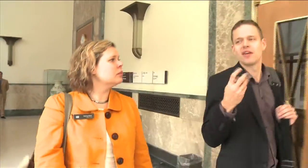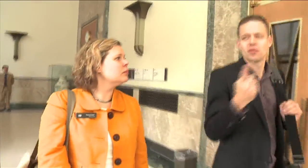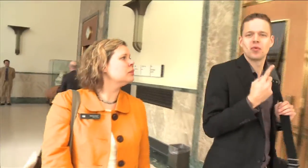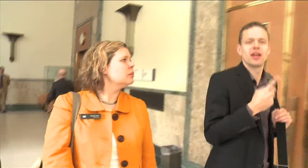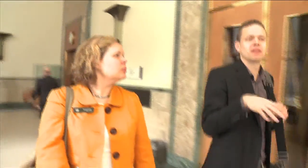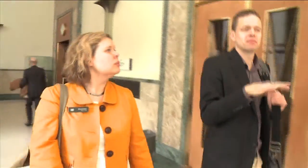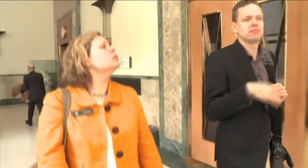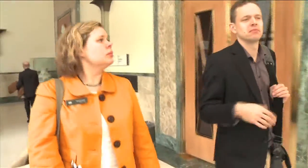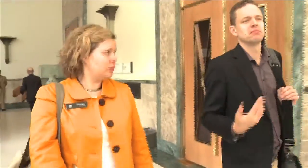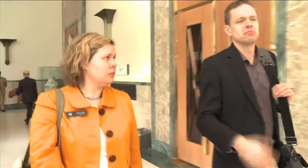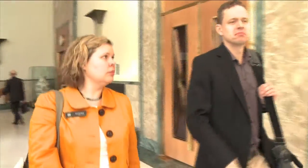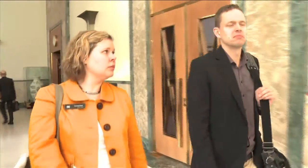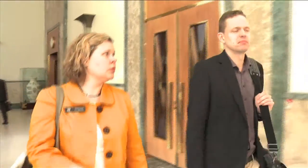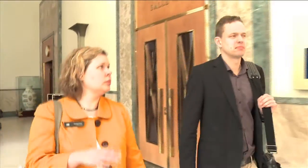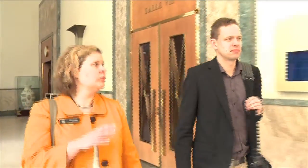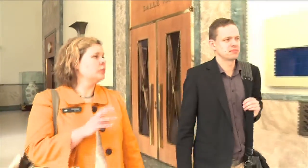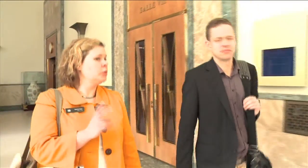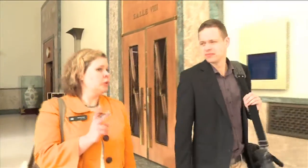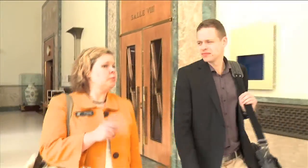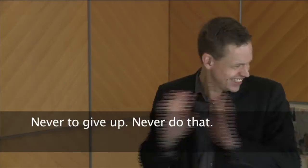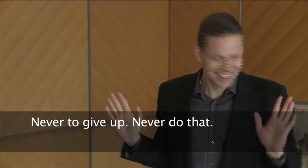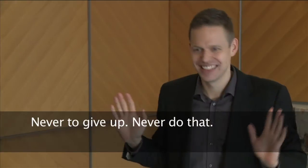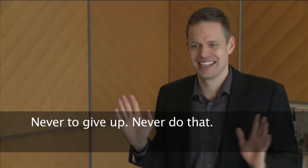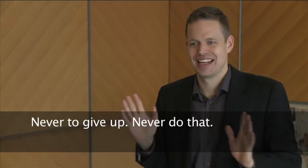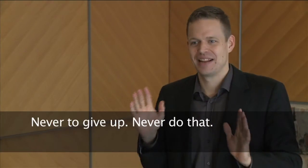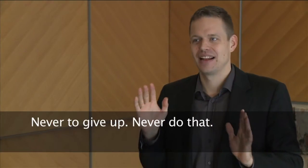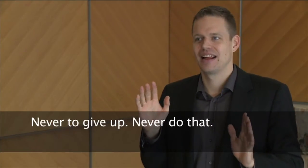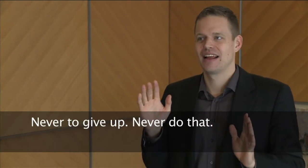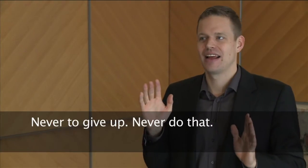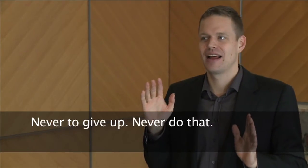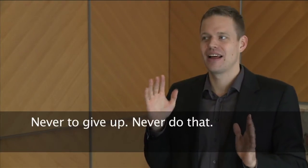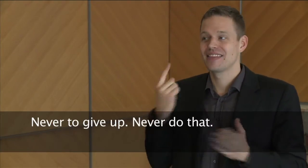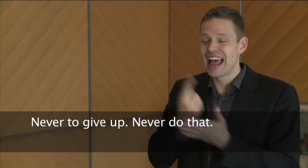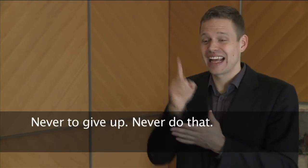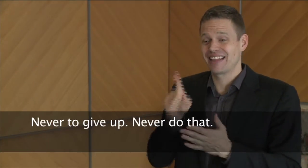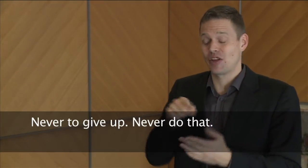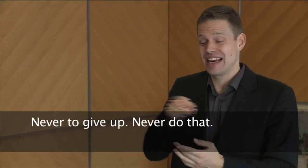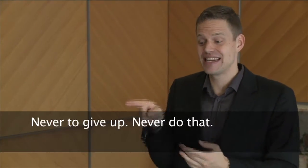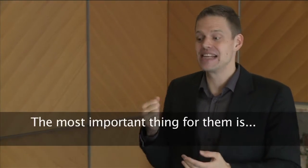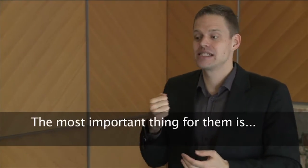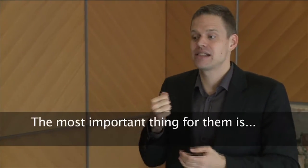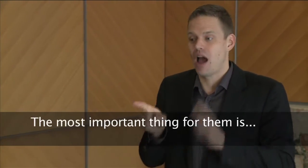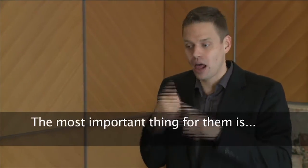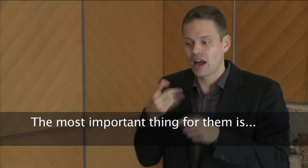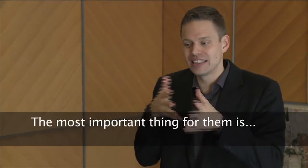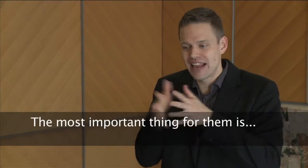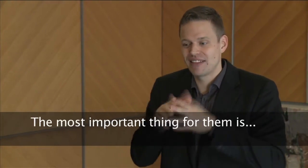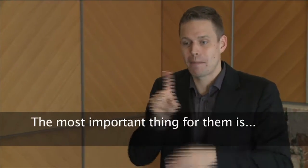Never to give in, never to give in, never do that. The most important thing for them